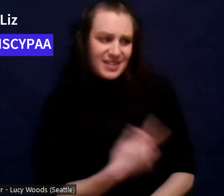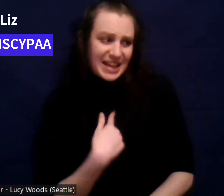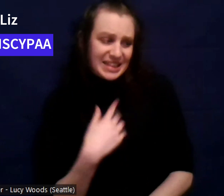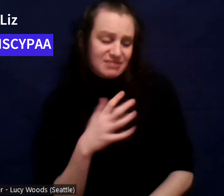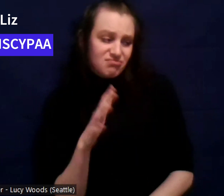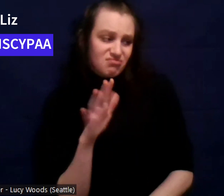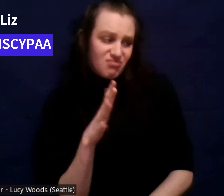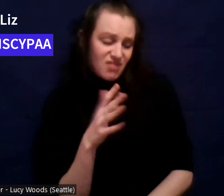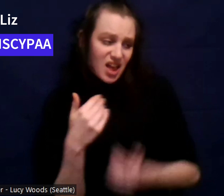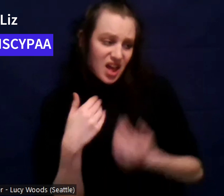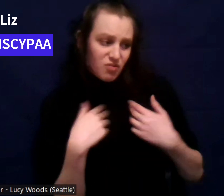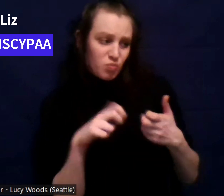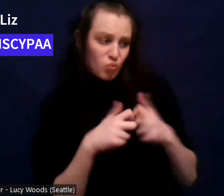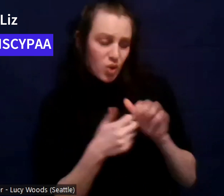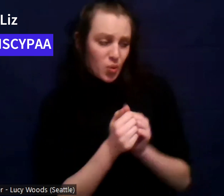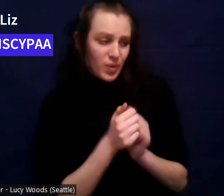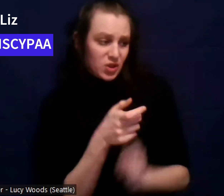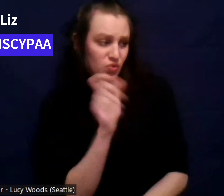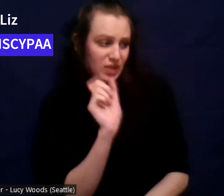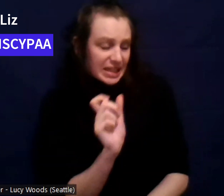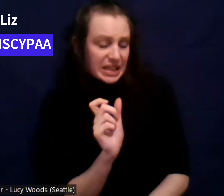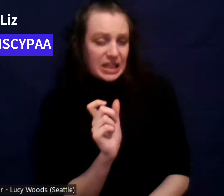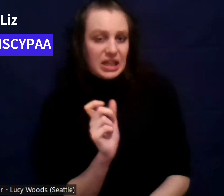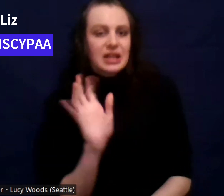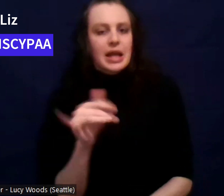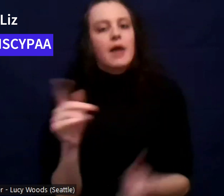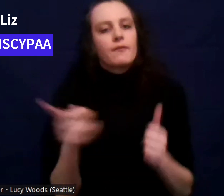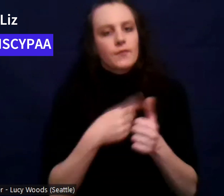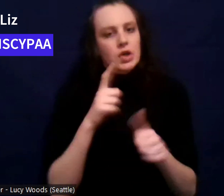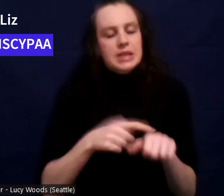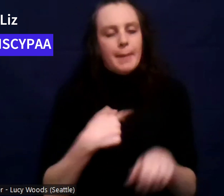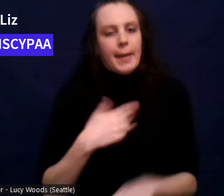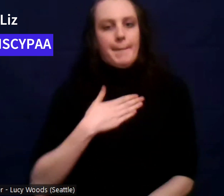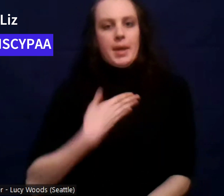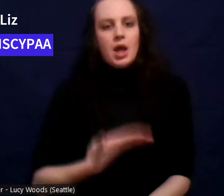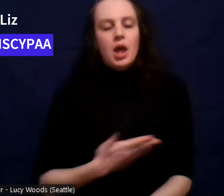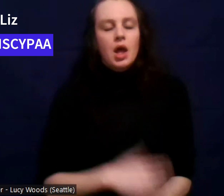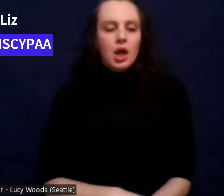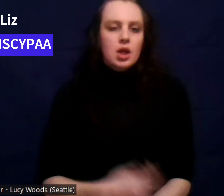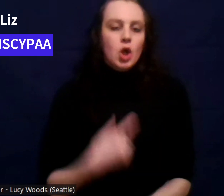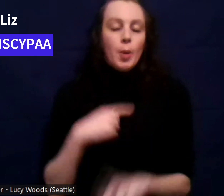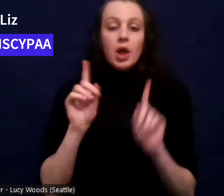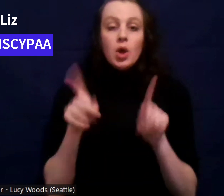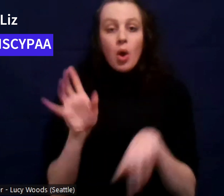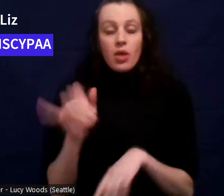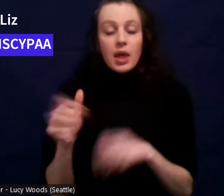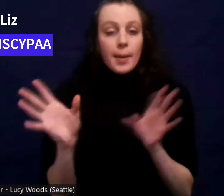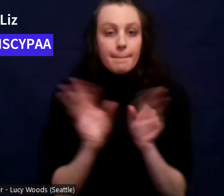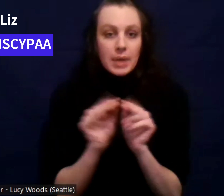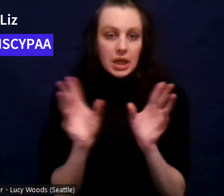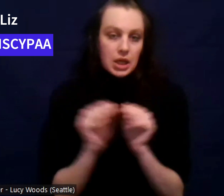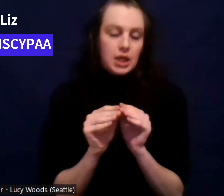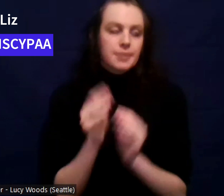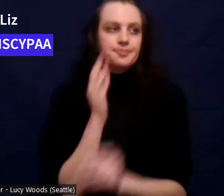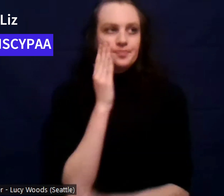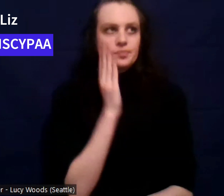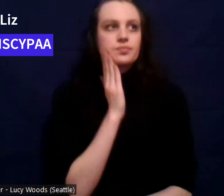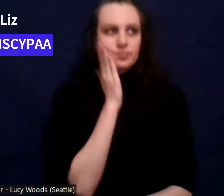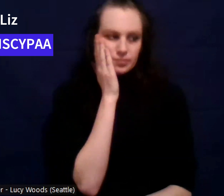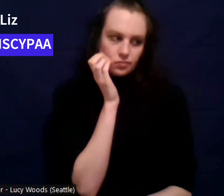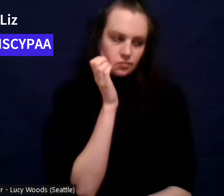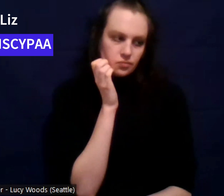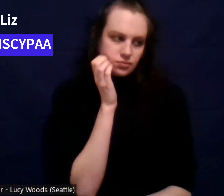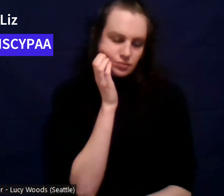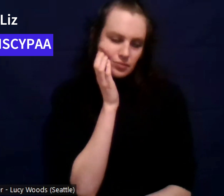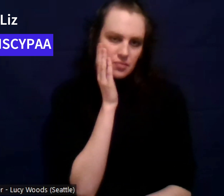have like a problem with drinking. And that was the first time I ever admitted it. And so I went to this meeting and I would say that was probably like my